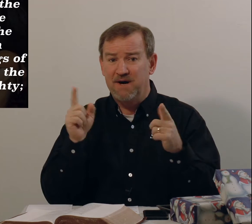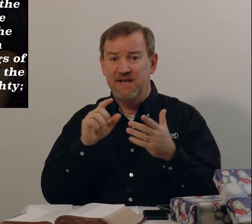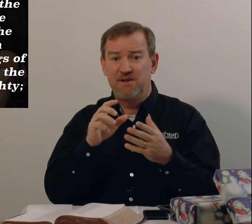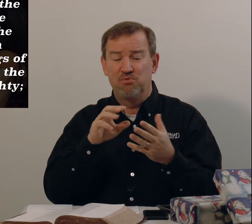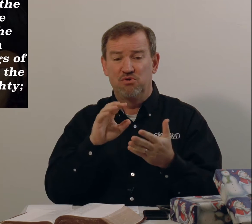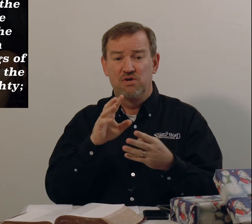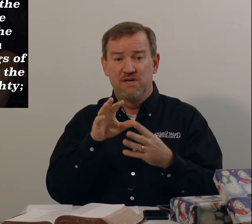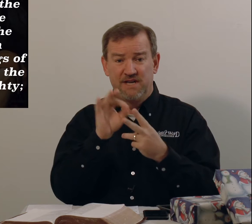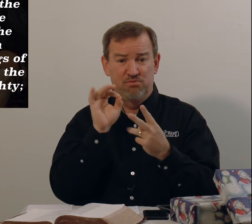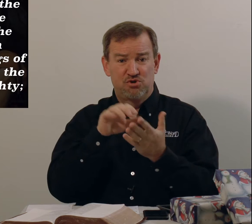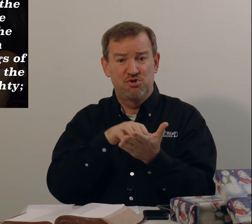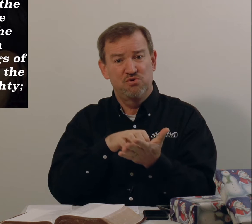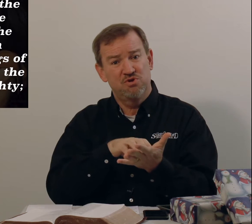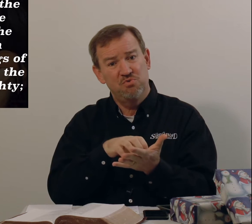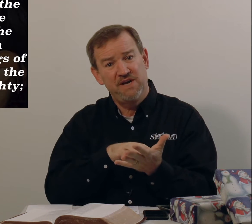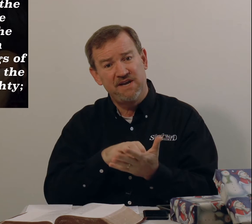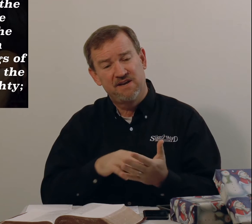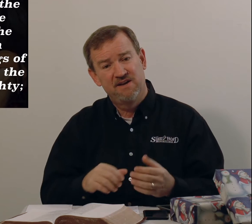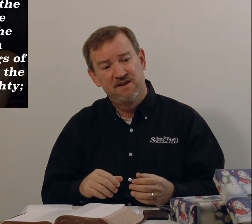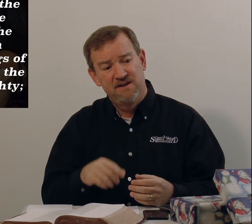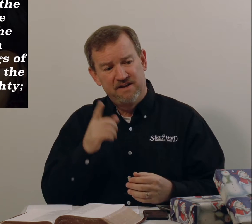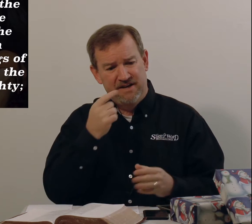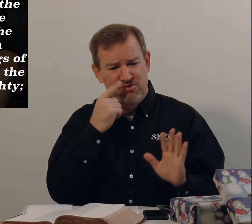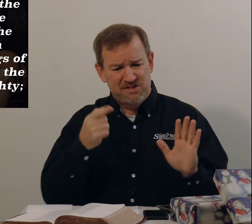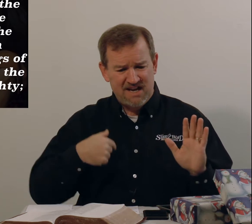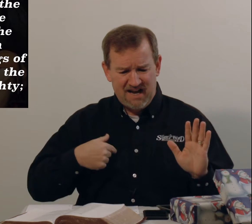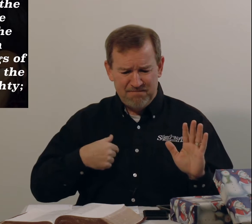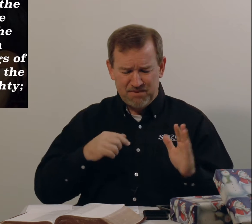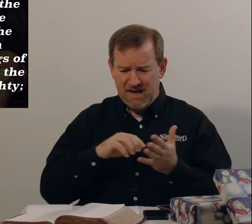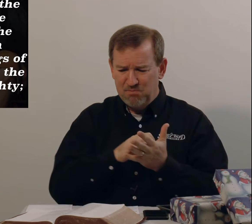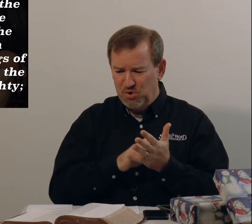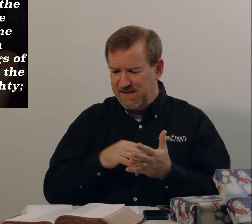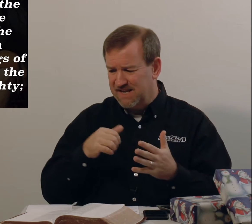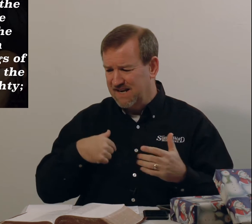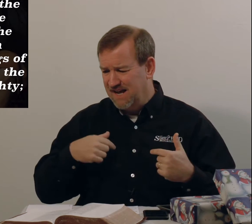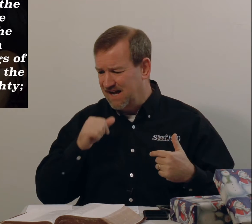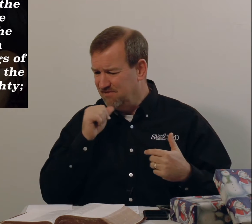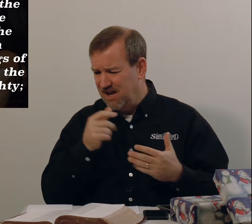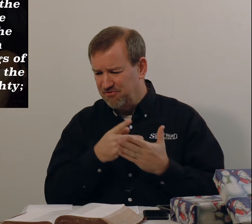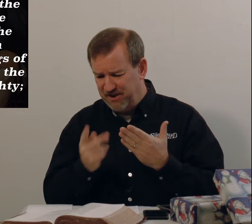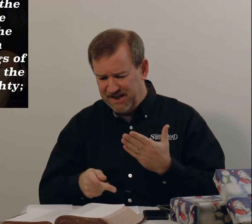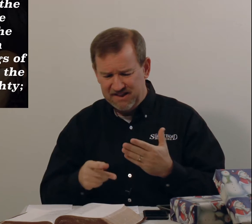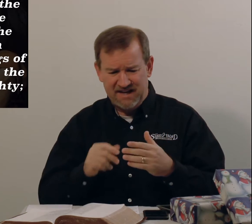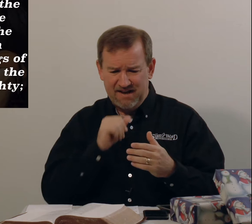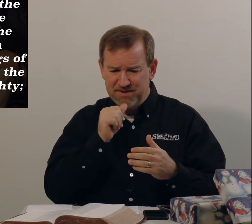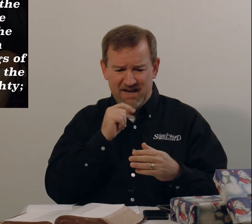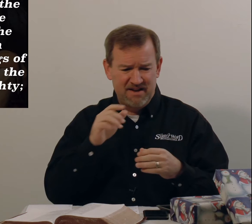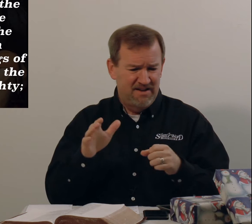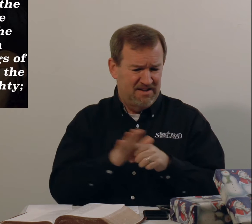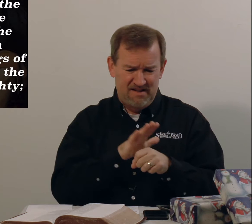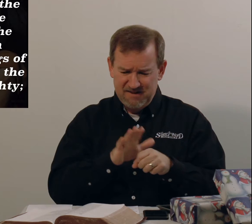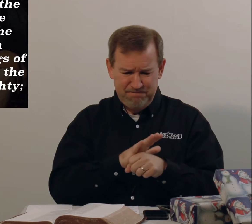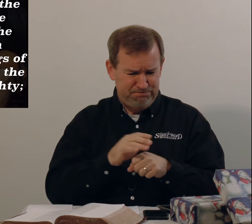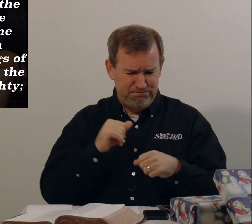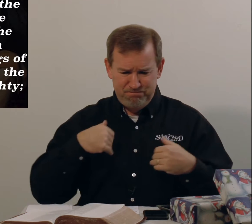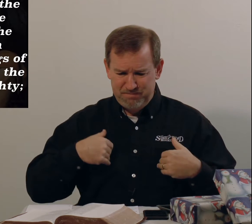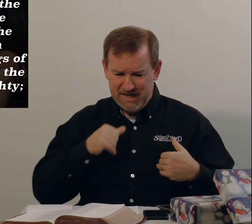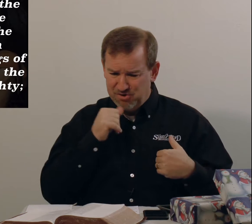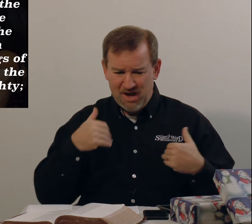but he will, he will choose the weak. And you say, I'm, I'm weak and I, I fail and I'm not, I don't